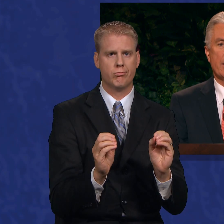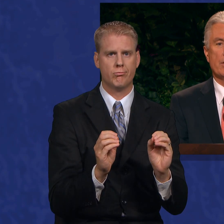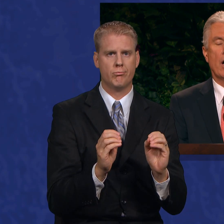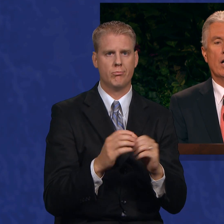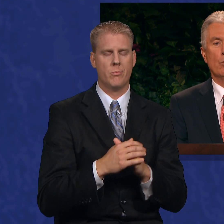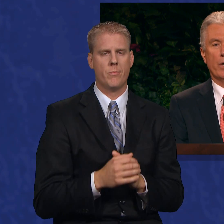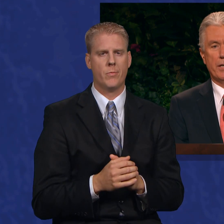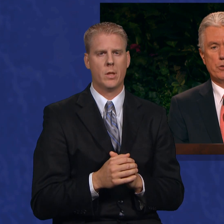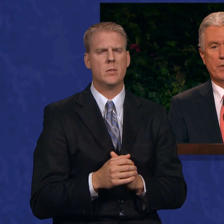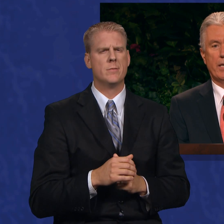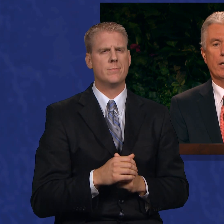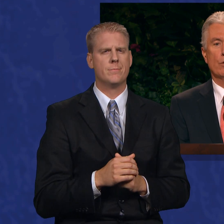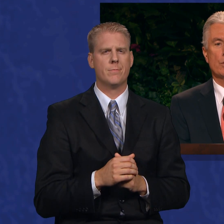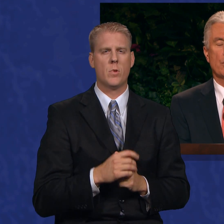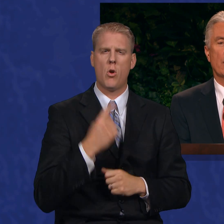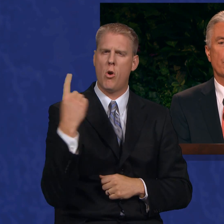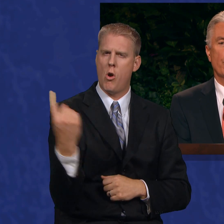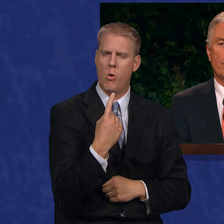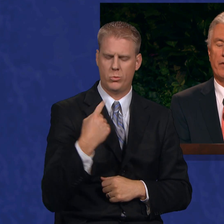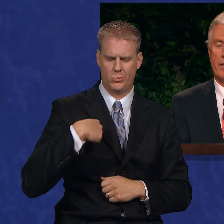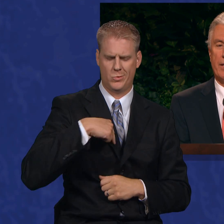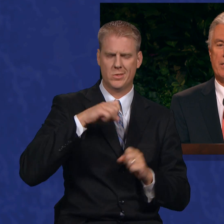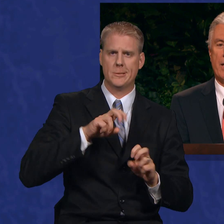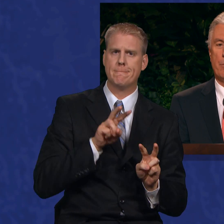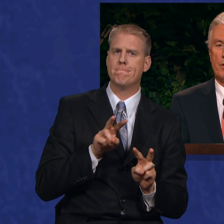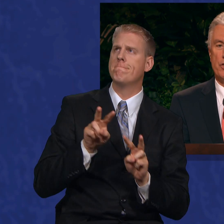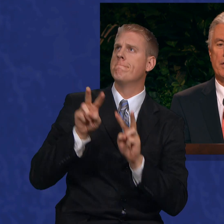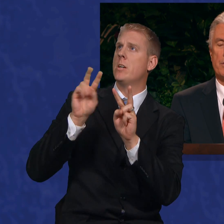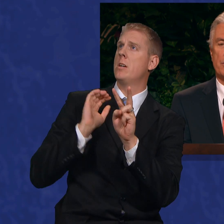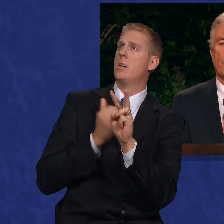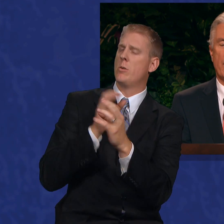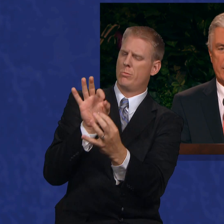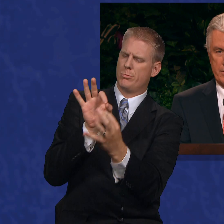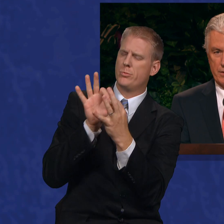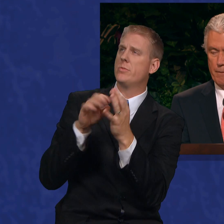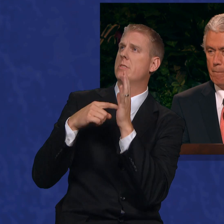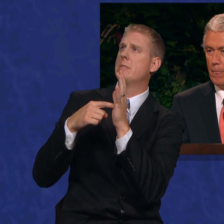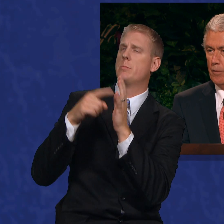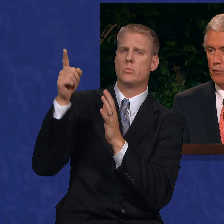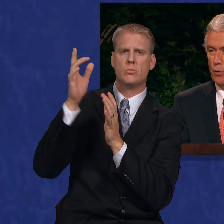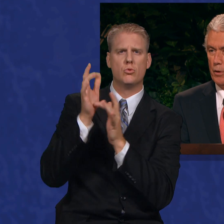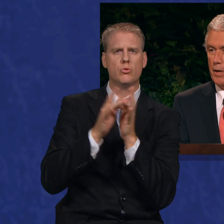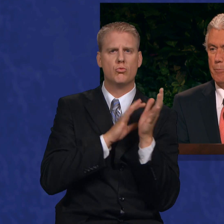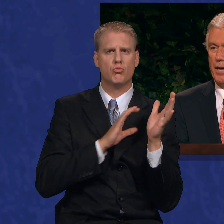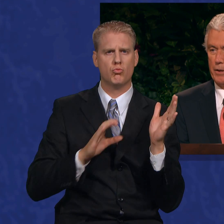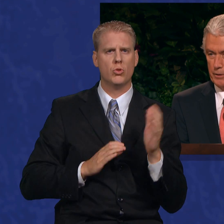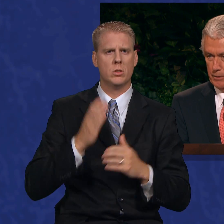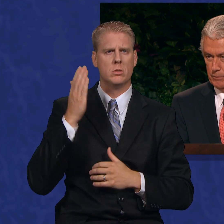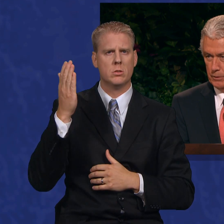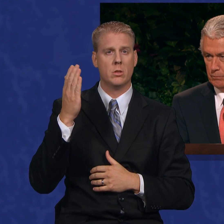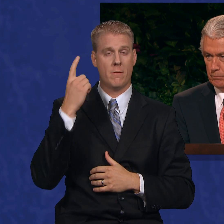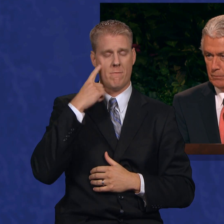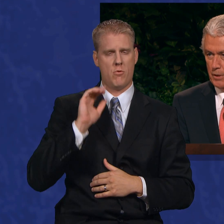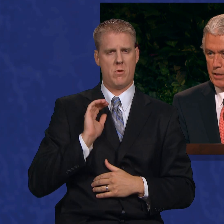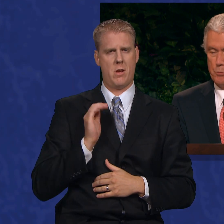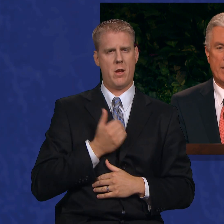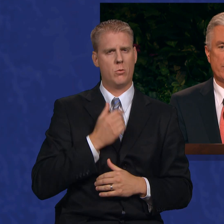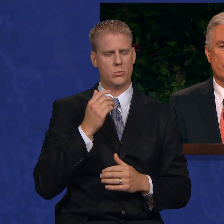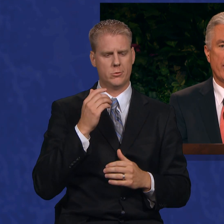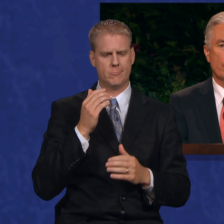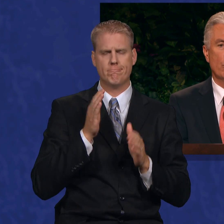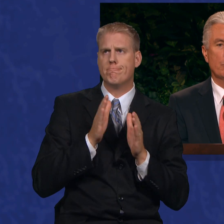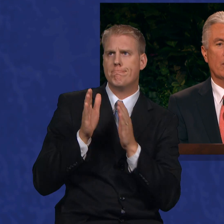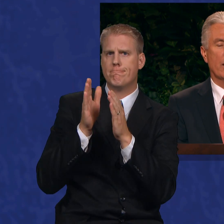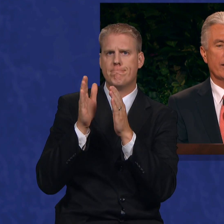As always, we can look to our perfect example, Jesus Christ, for a pattern. As